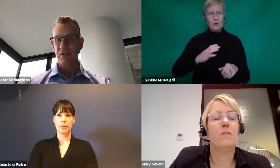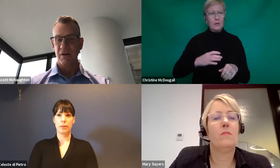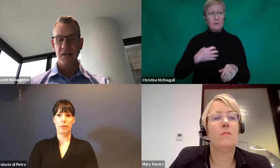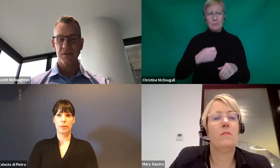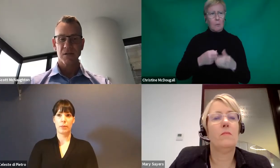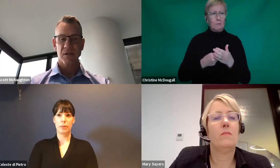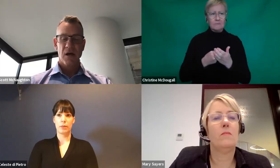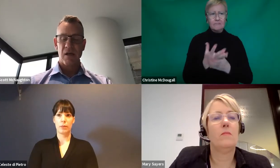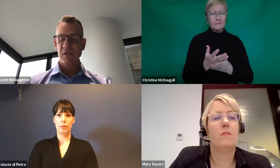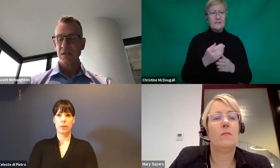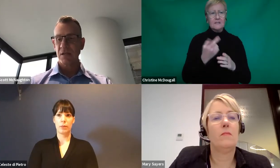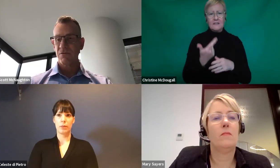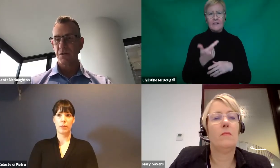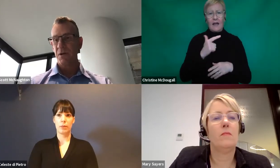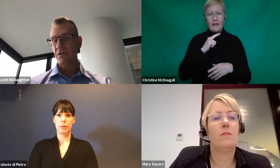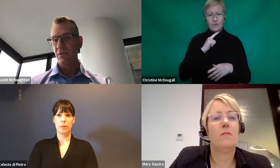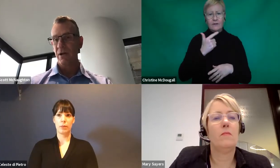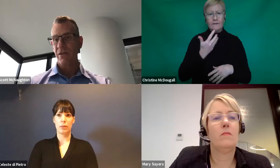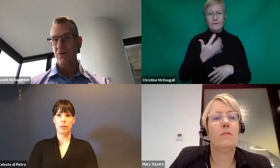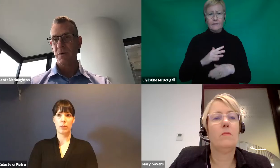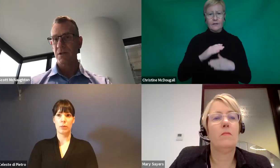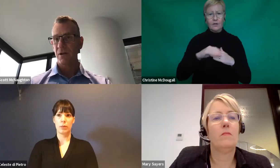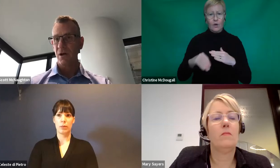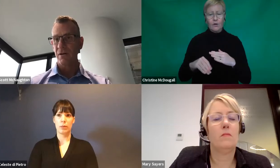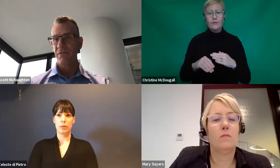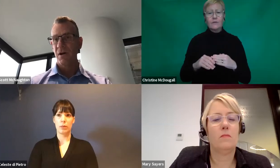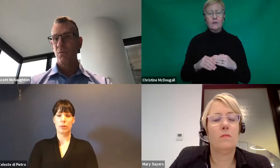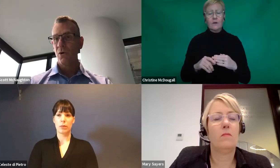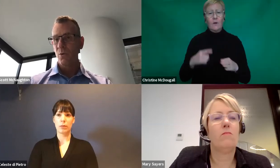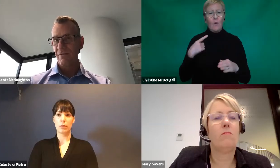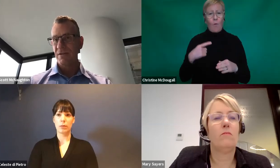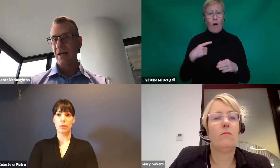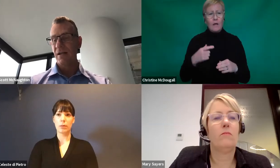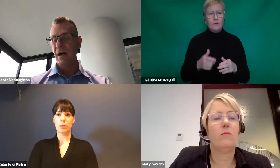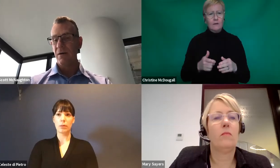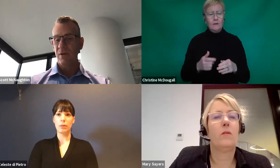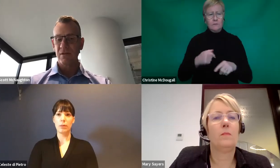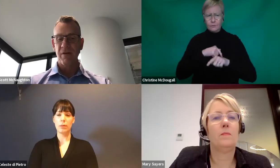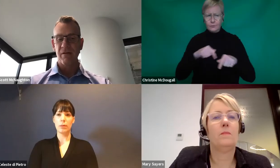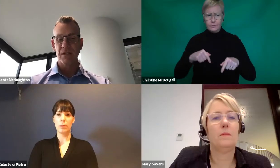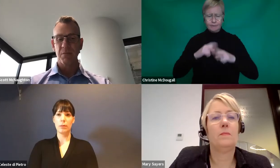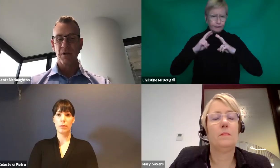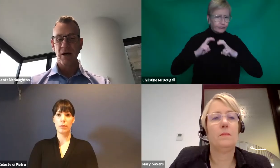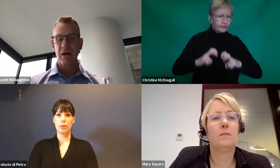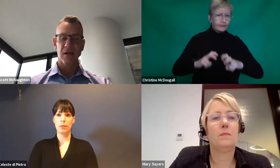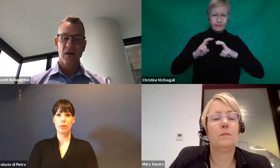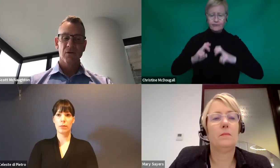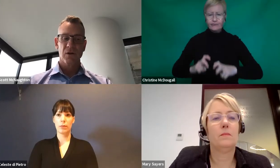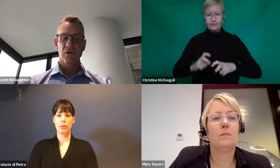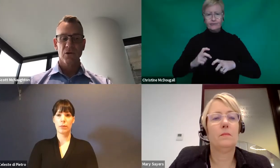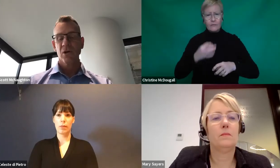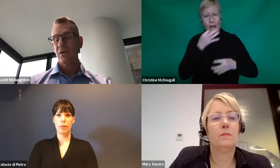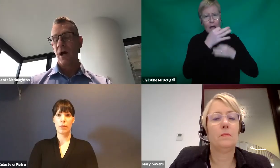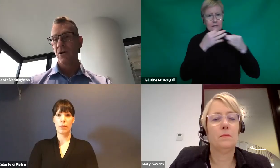electronic device. And this is in response to a lot of therapists and a lot of work we've done with various suppliers that